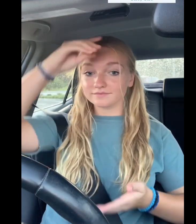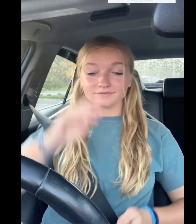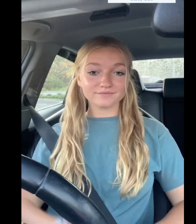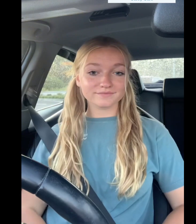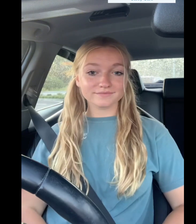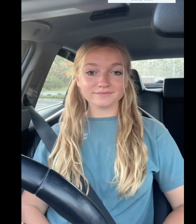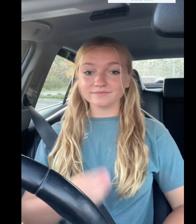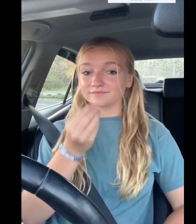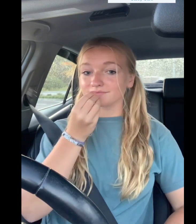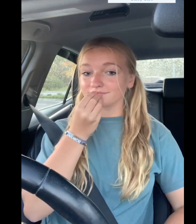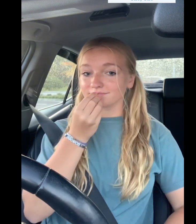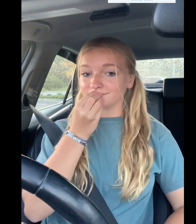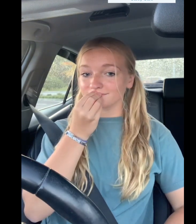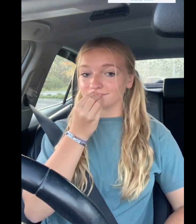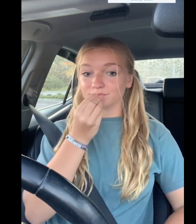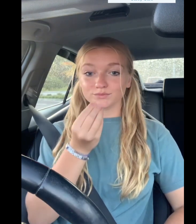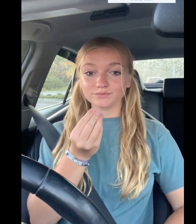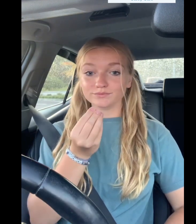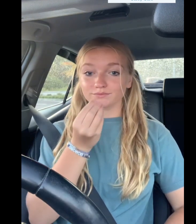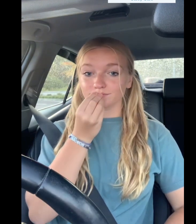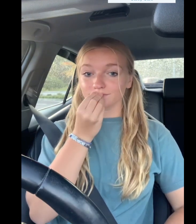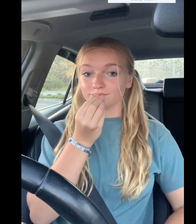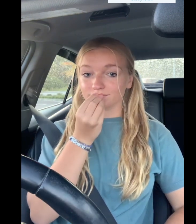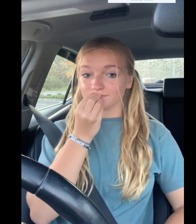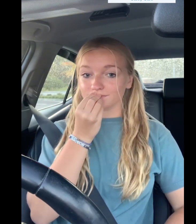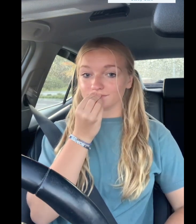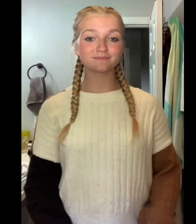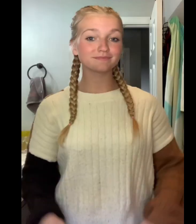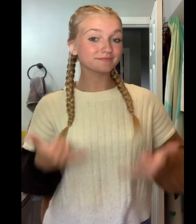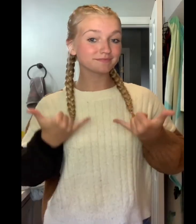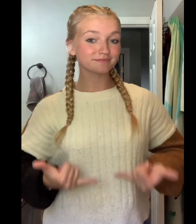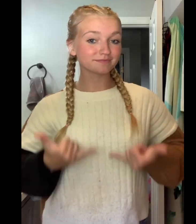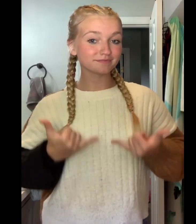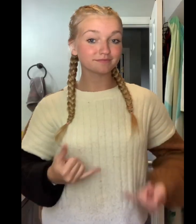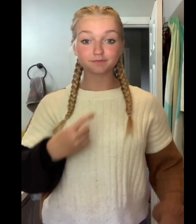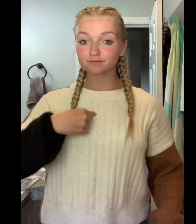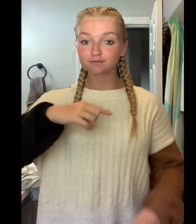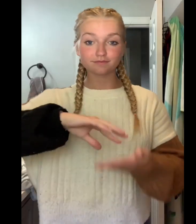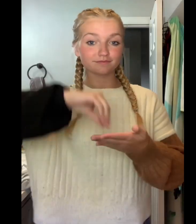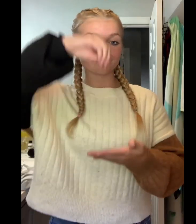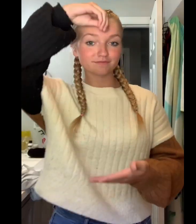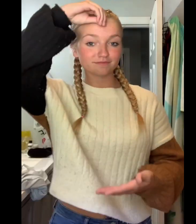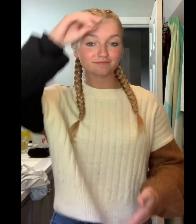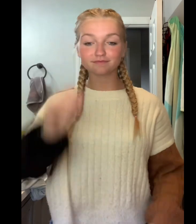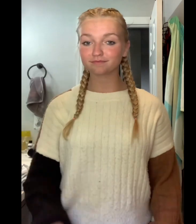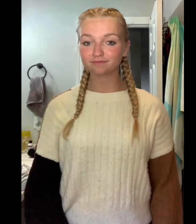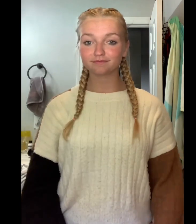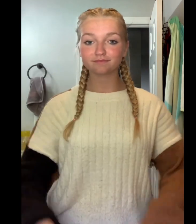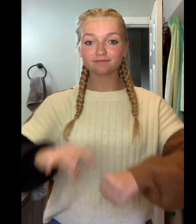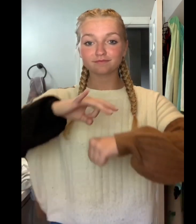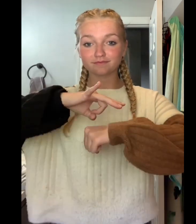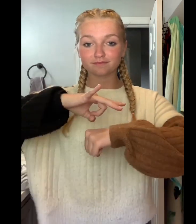eat, eat. Today I learned pumpkin,